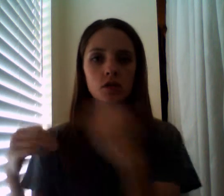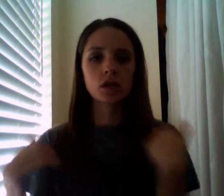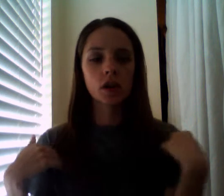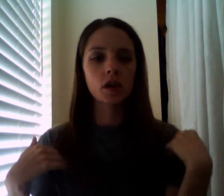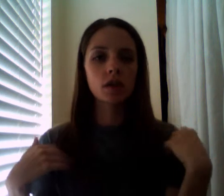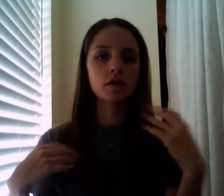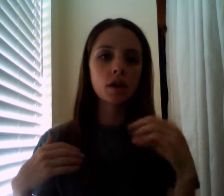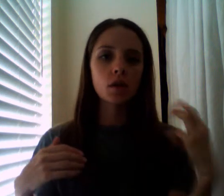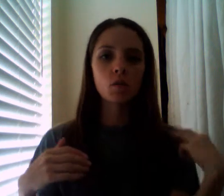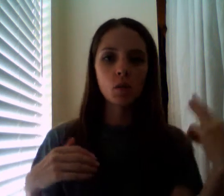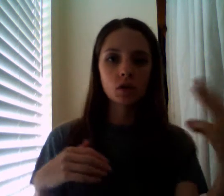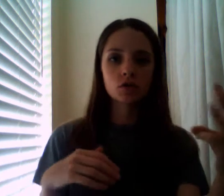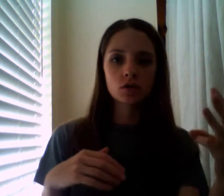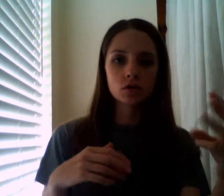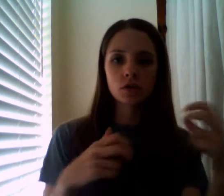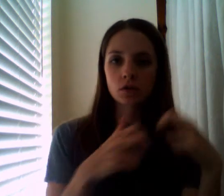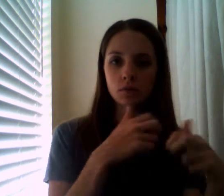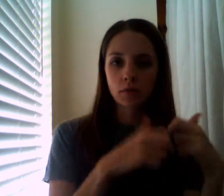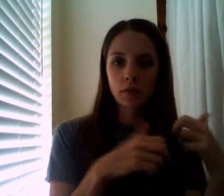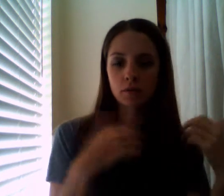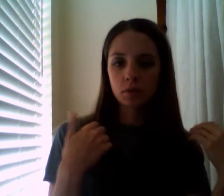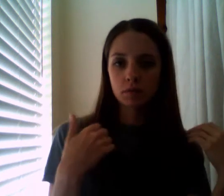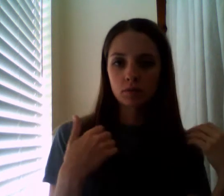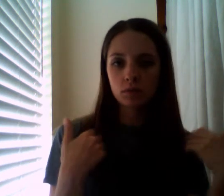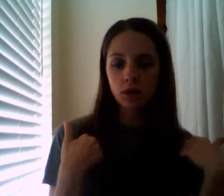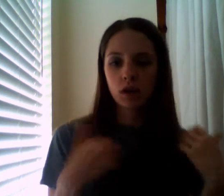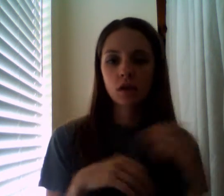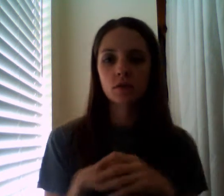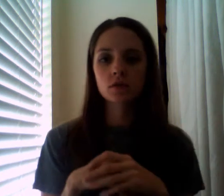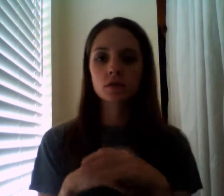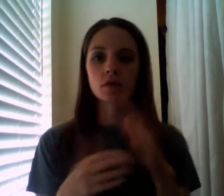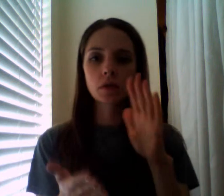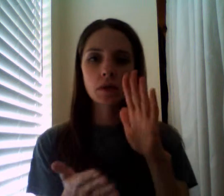so we have Britain's problems